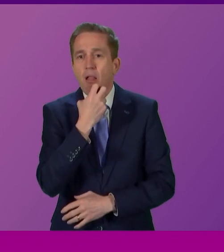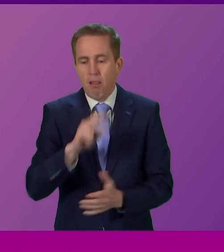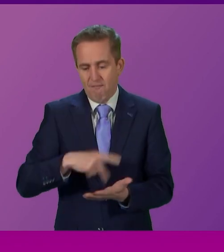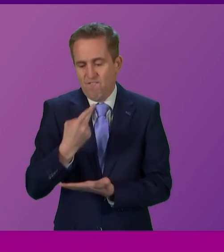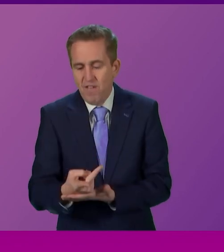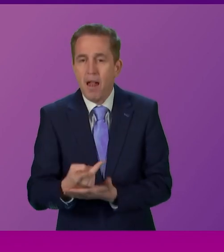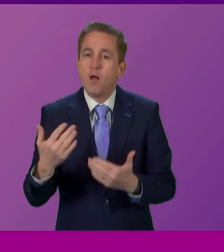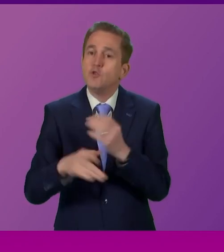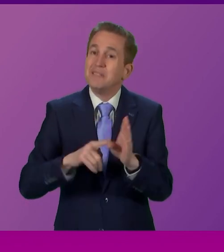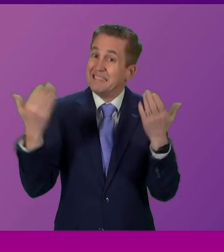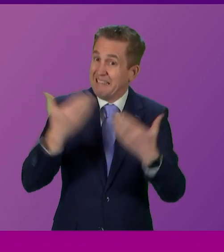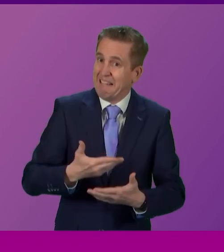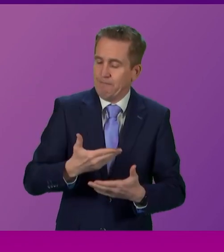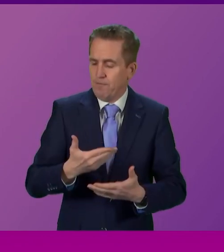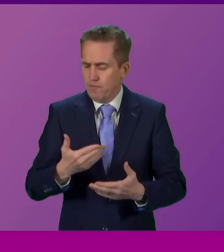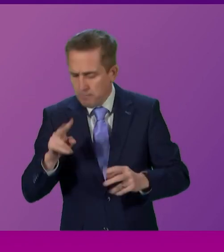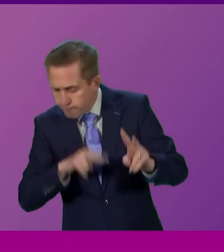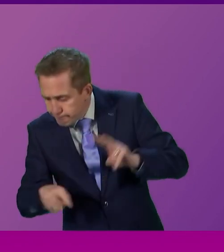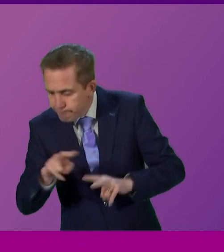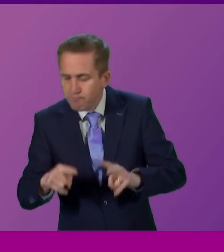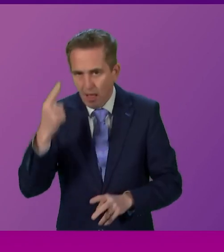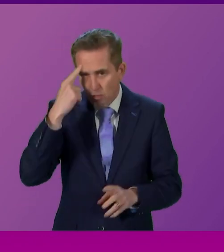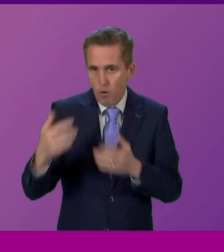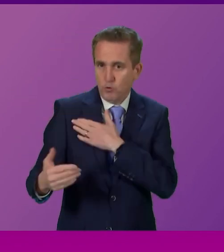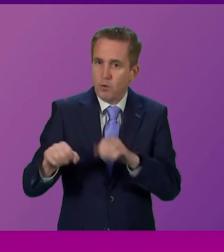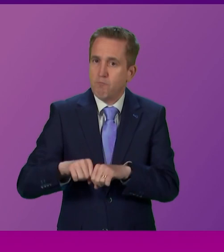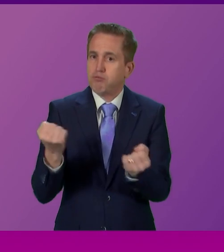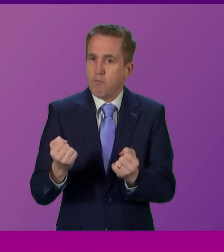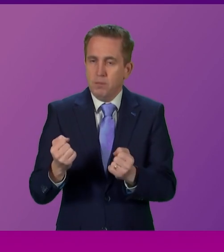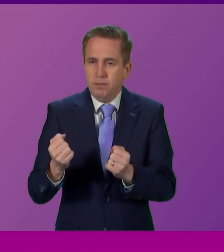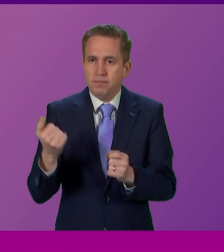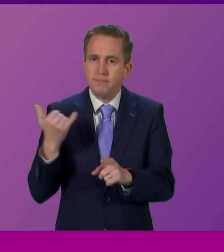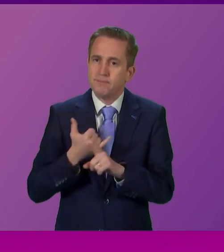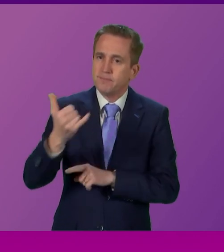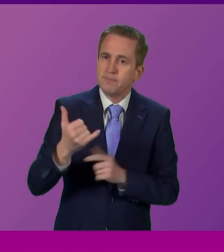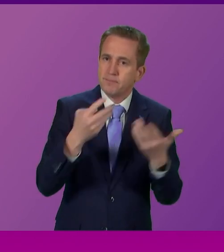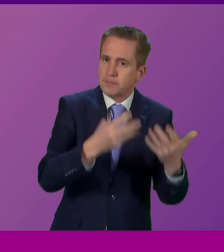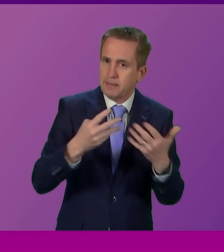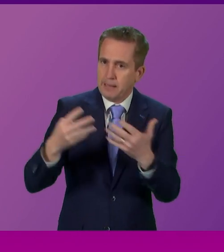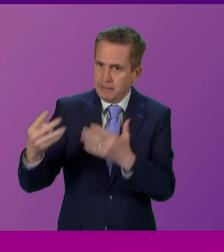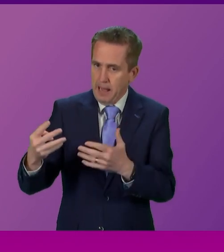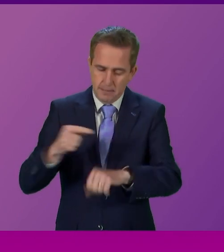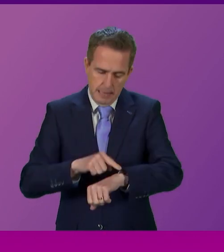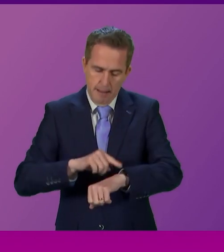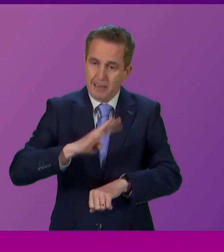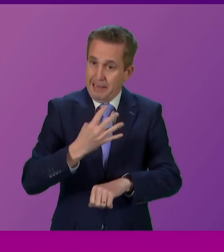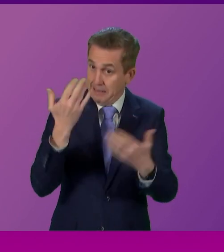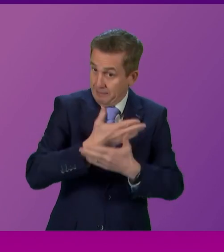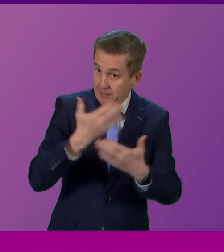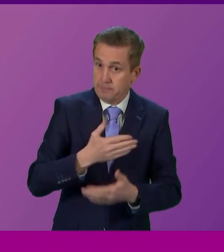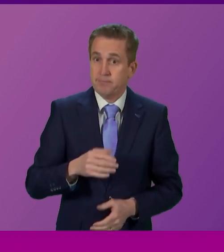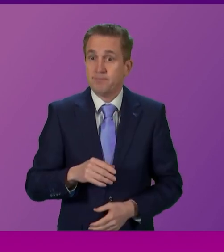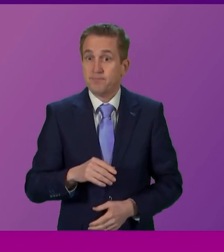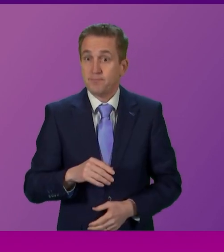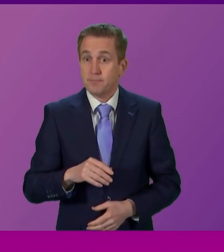She suspected that he had broken his shoulder. She called 999 at 9pm. She called